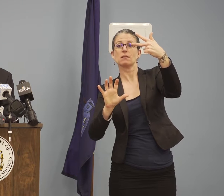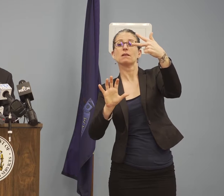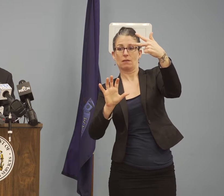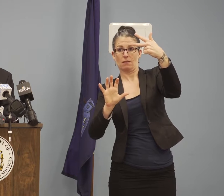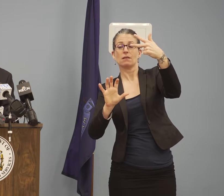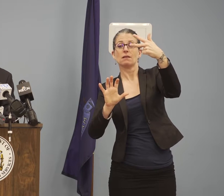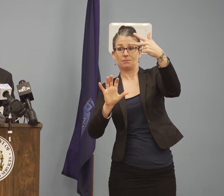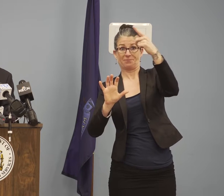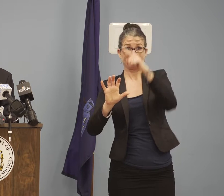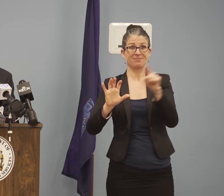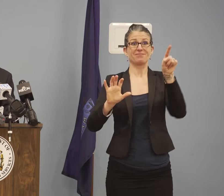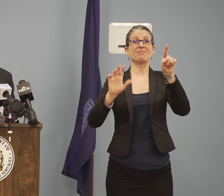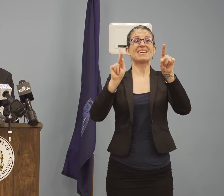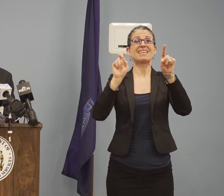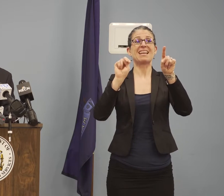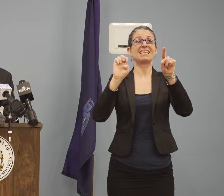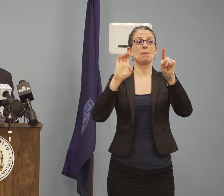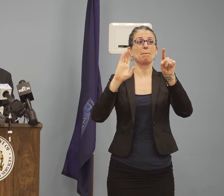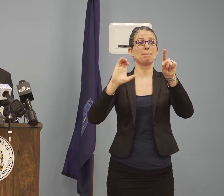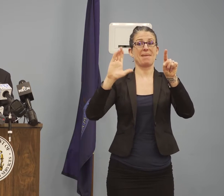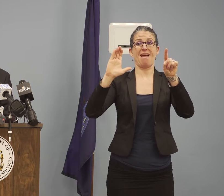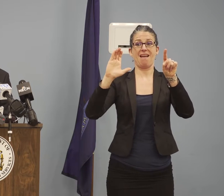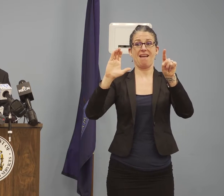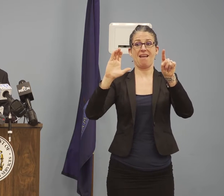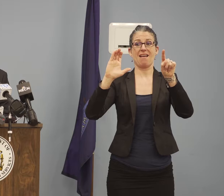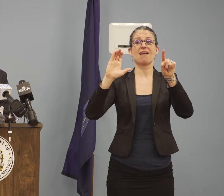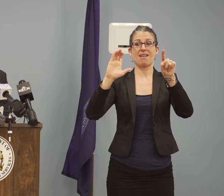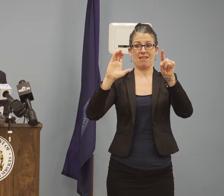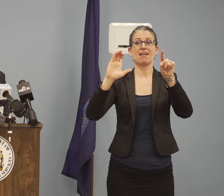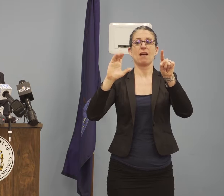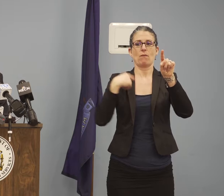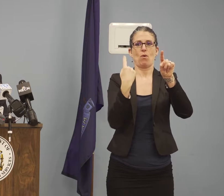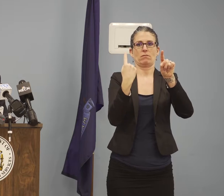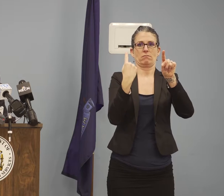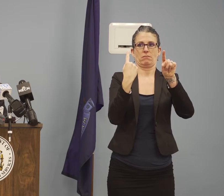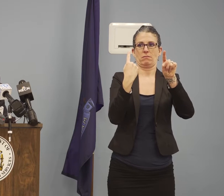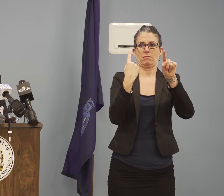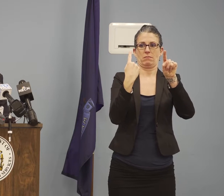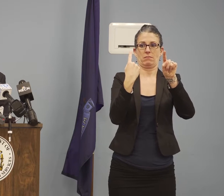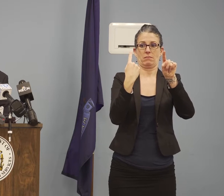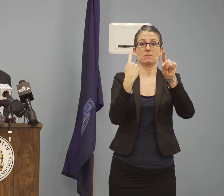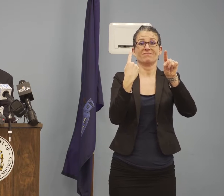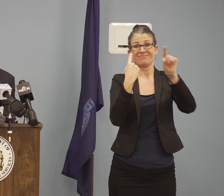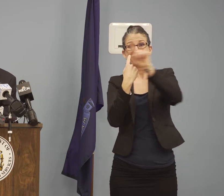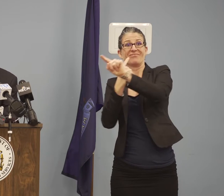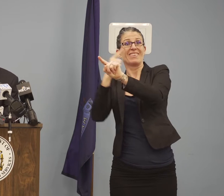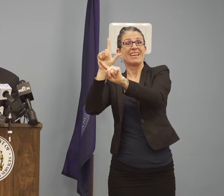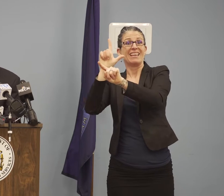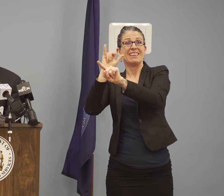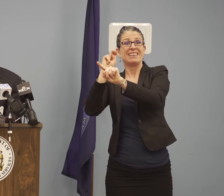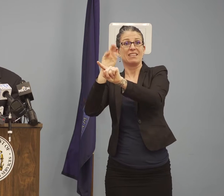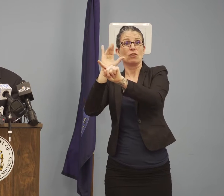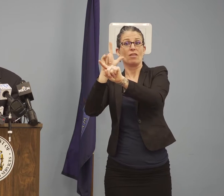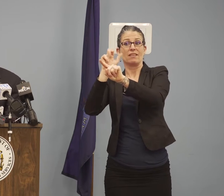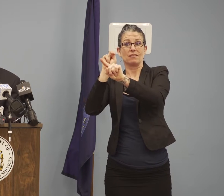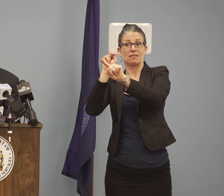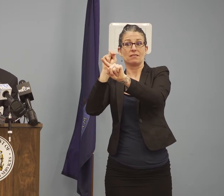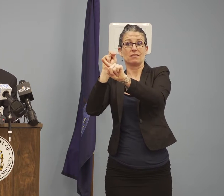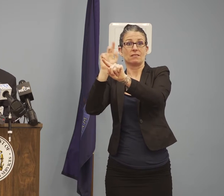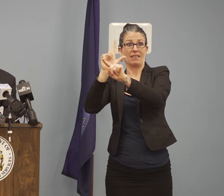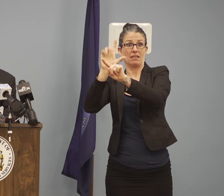Kennebec County, one case. Lincoln County, three cases.